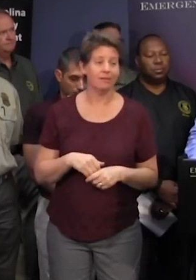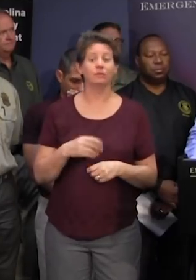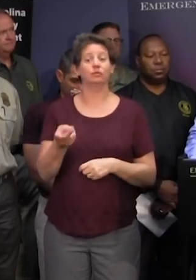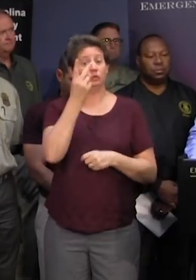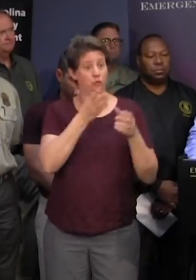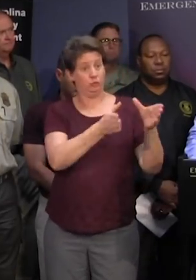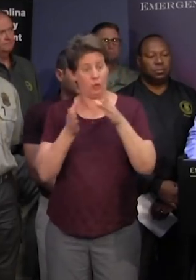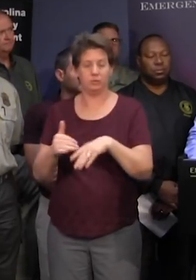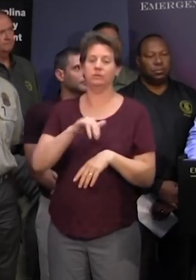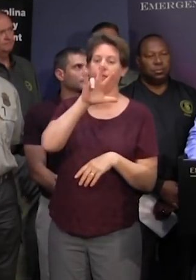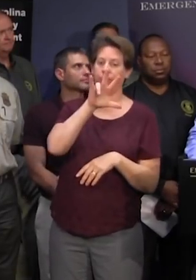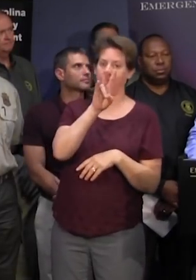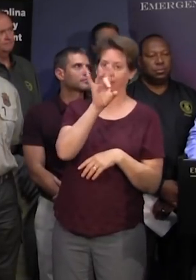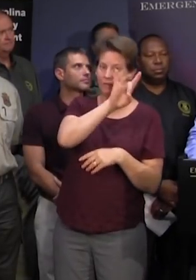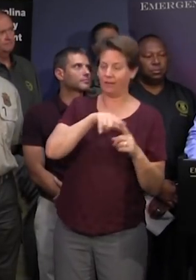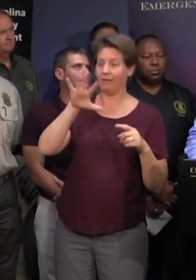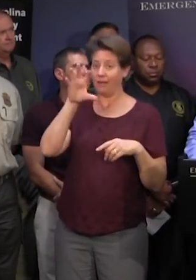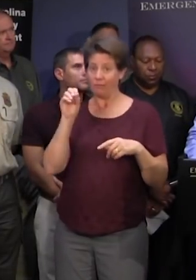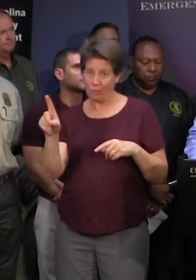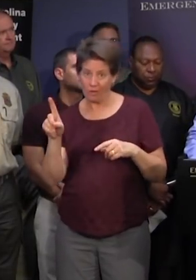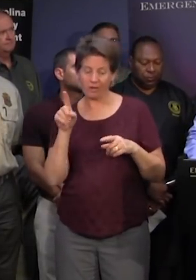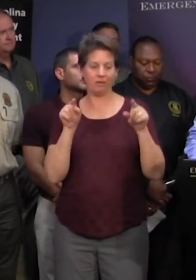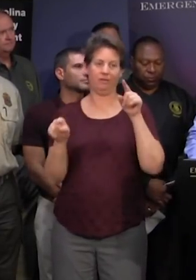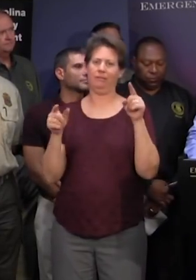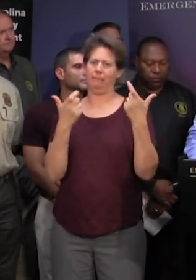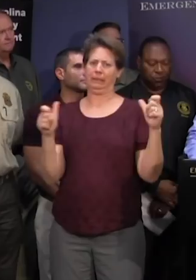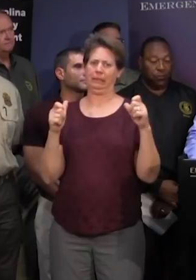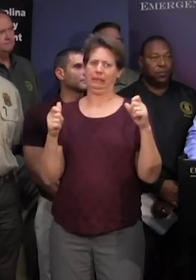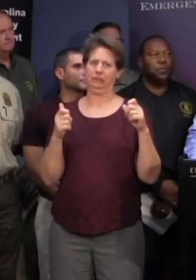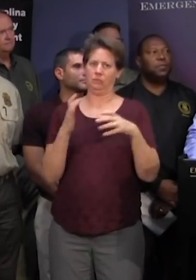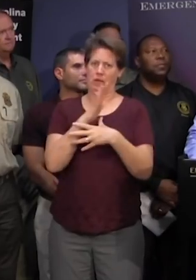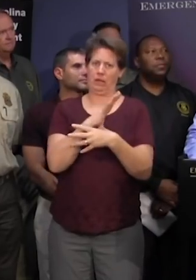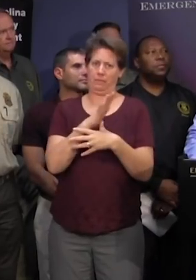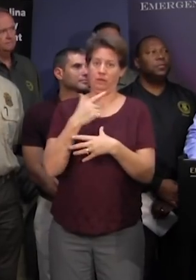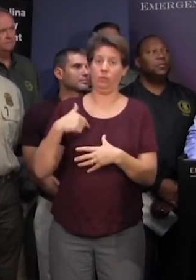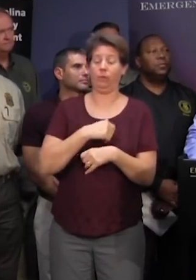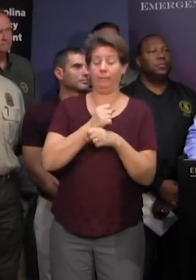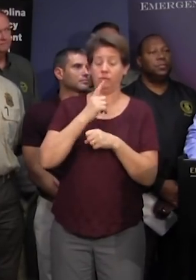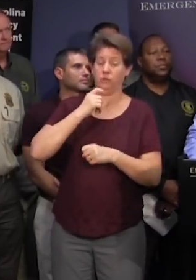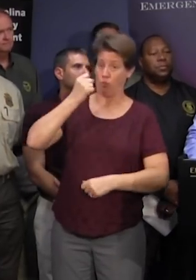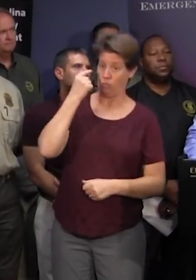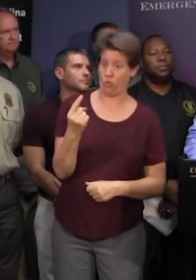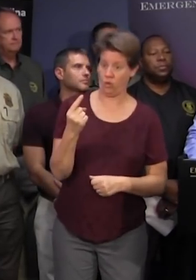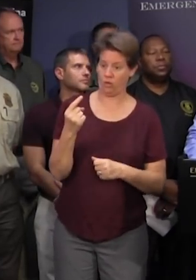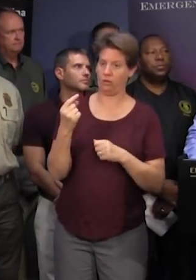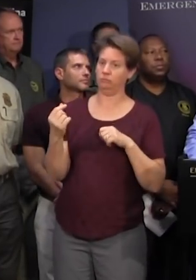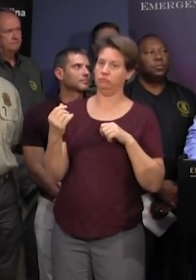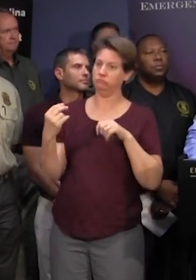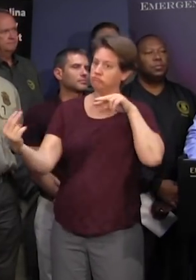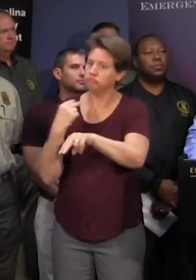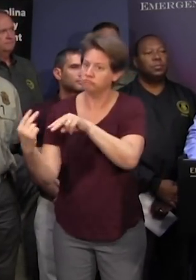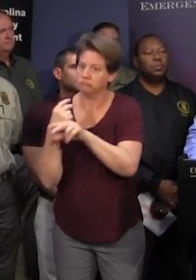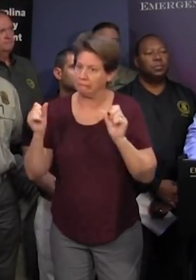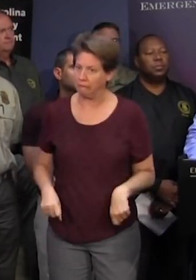two roads going in 378 and 501 those are the big ones we want to keep at least one of those flowing and that's why we